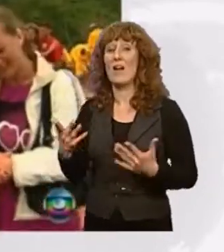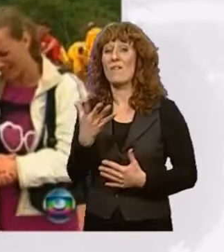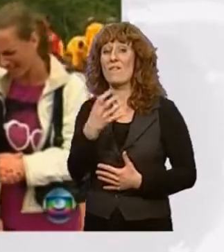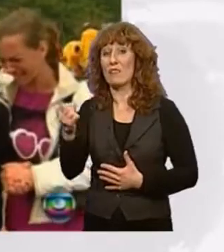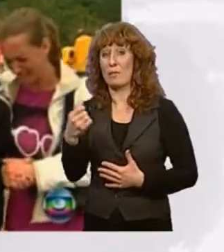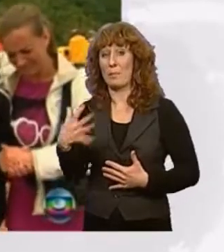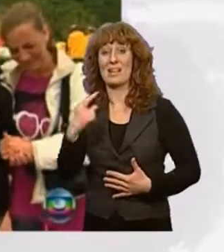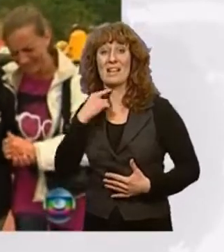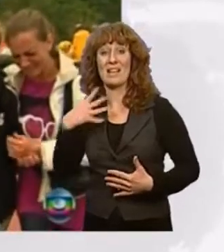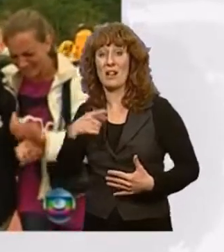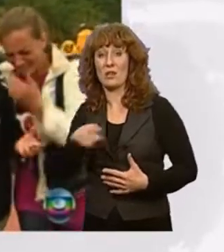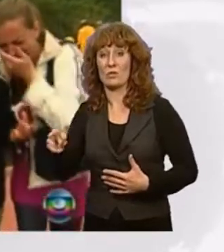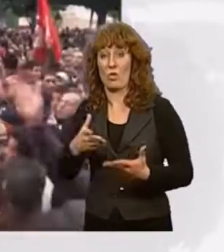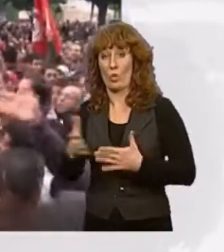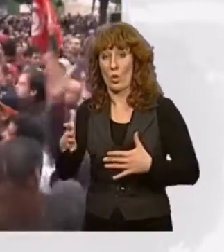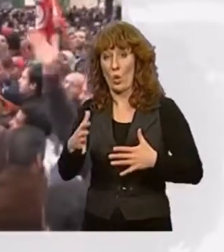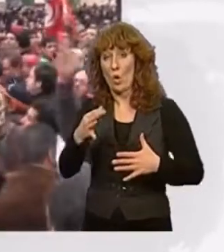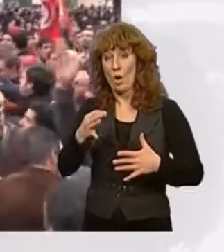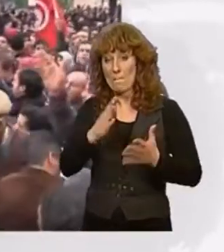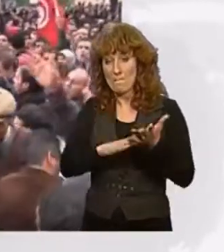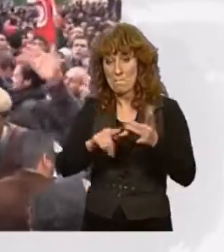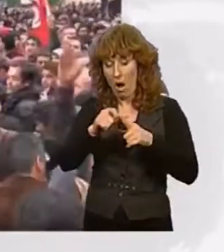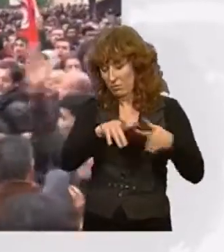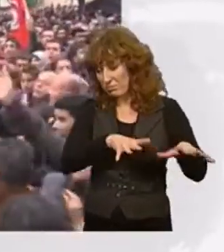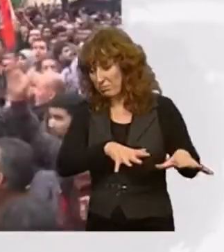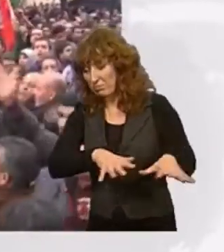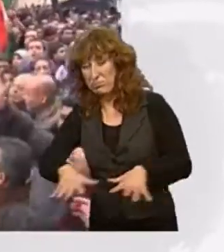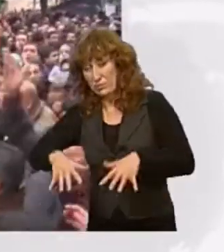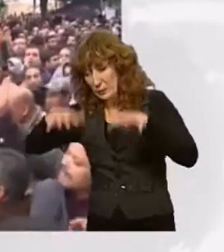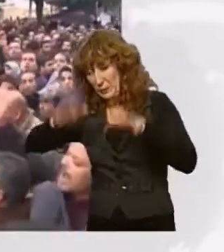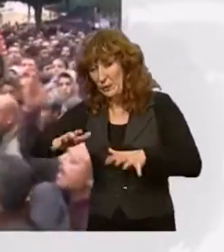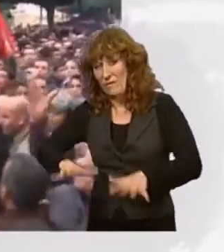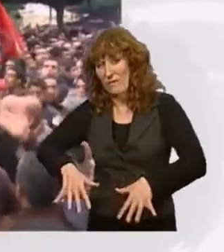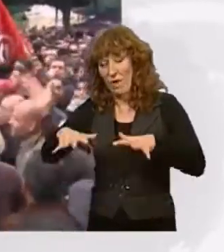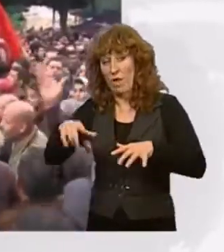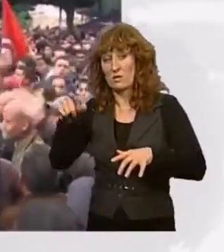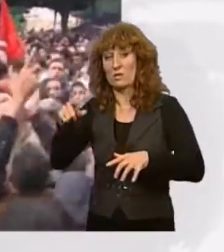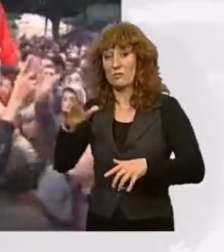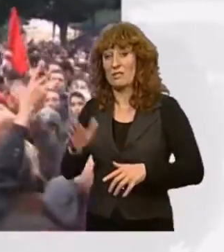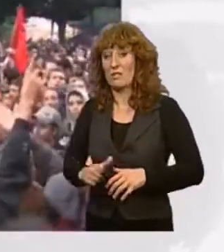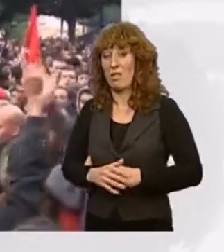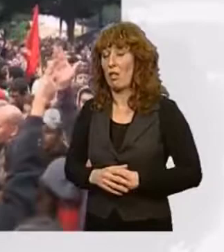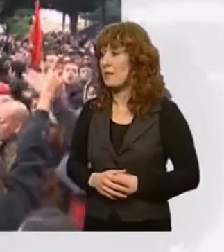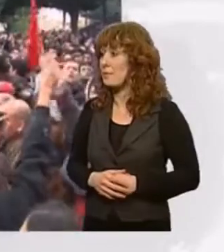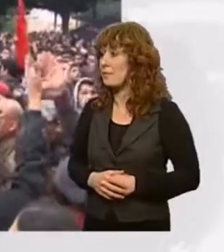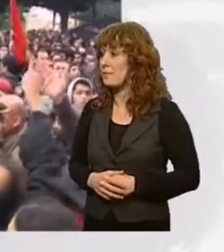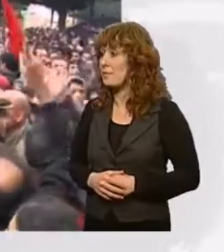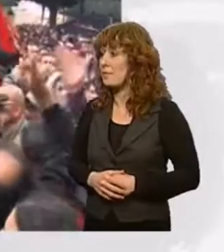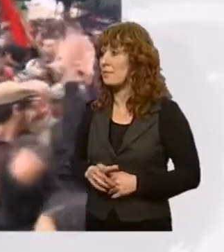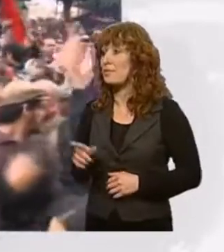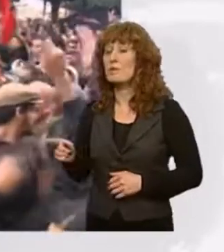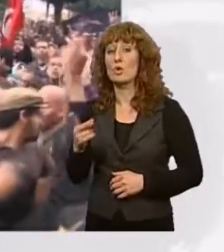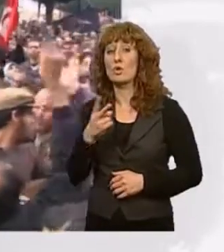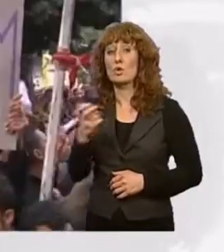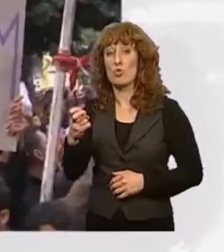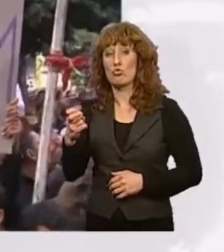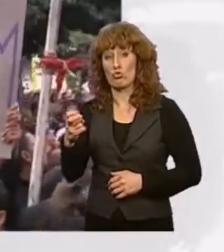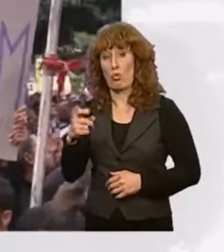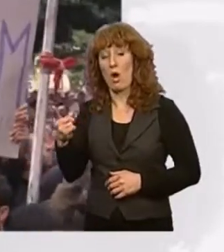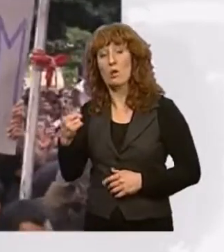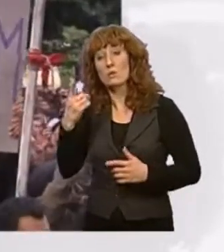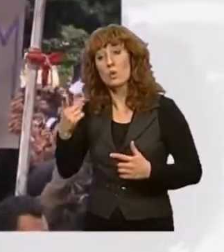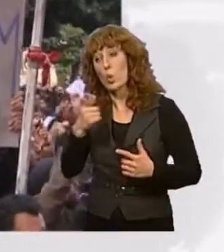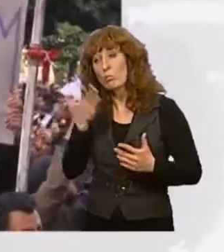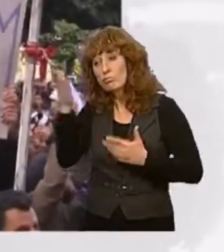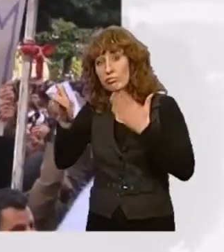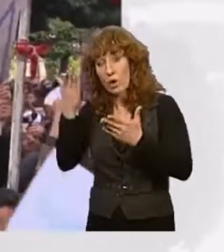by flash floods and landslides. Thomas Cook is evacuating almost 2,000 British holidaymakers from Tunisia as demonstrations